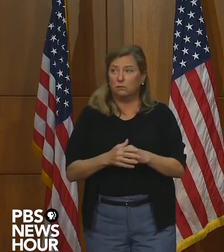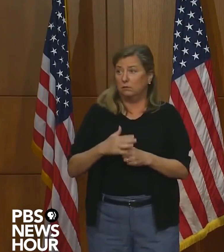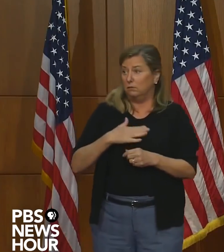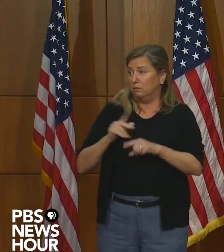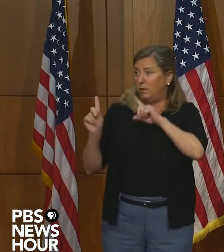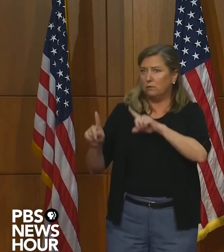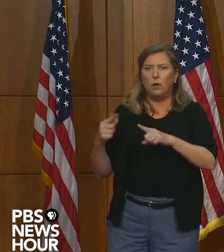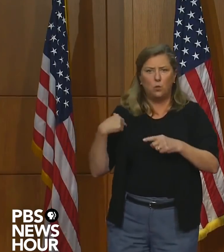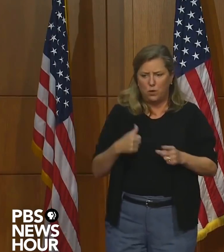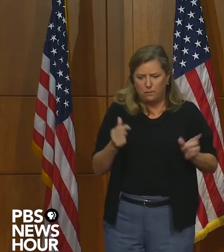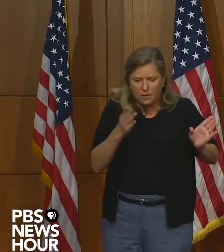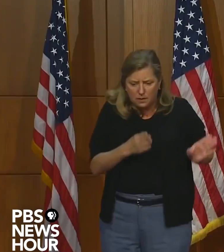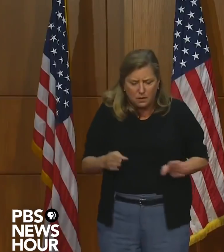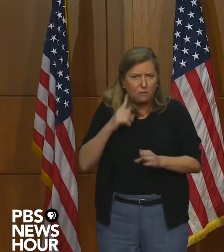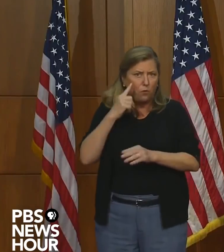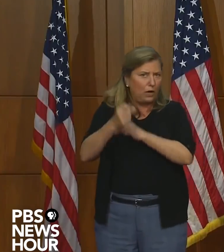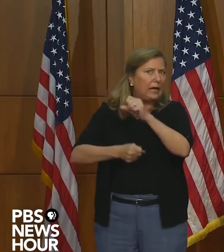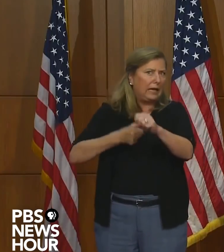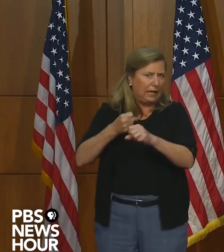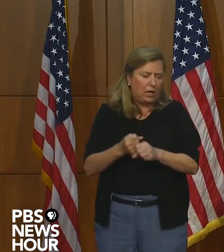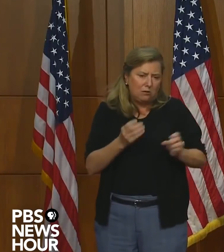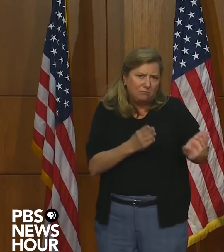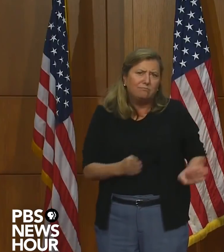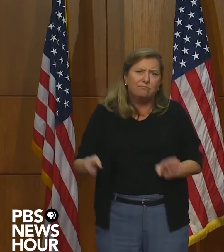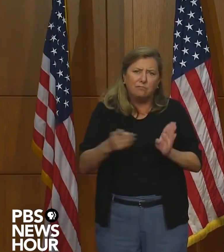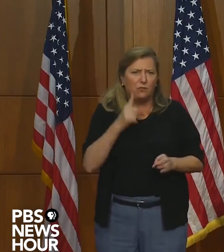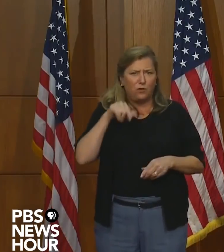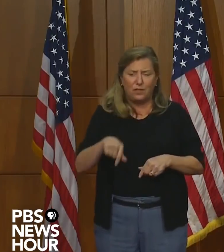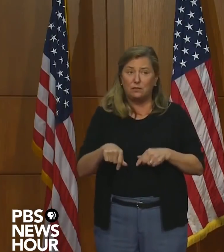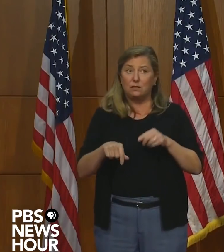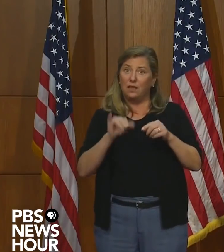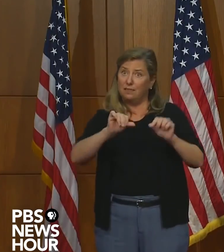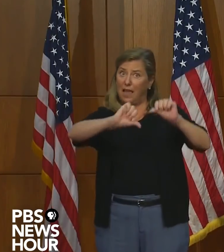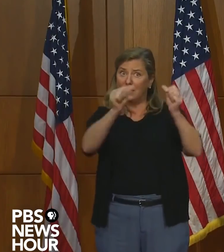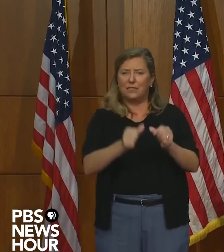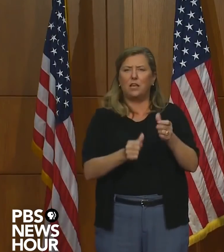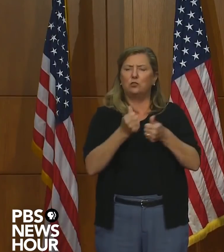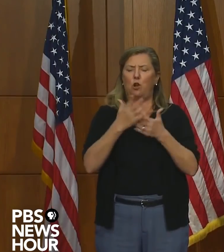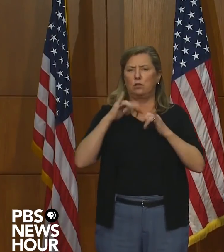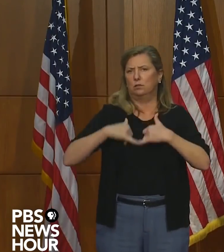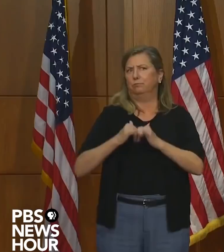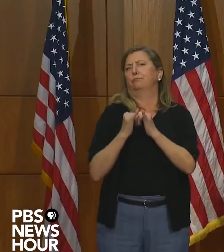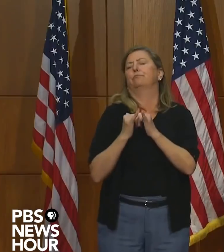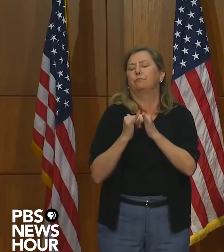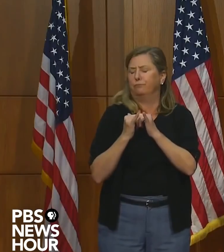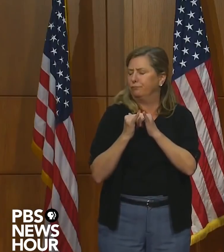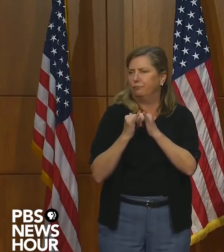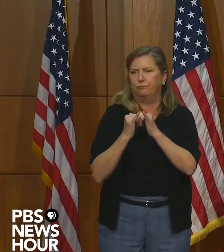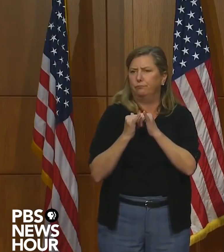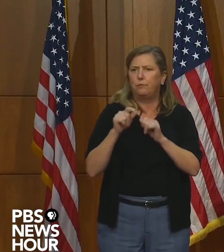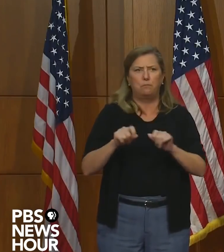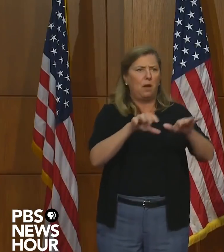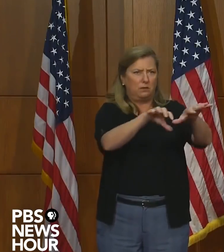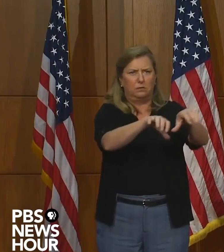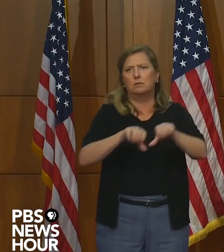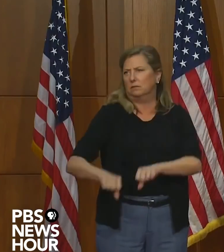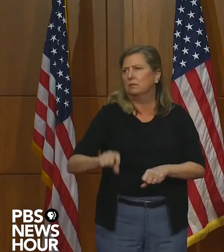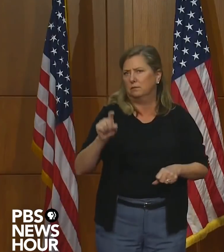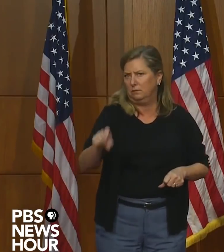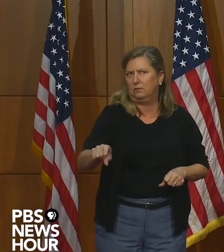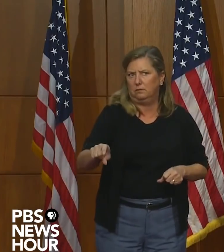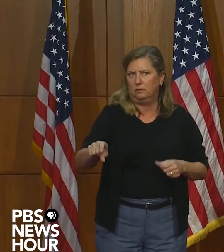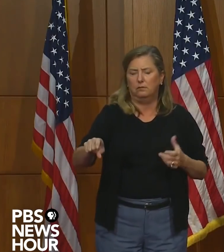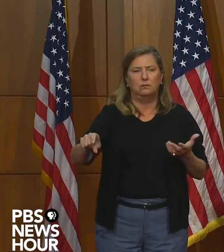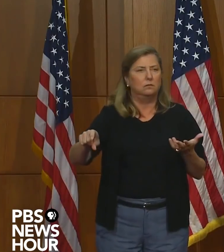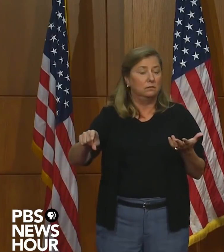been preparing for this for a year. Um, this is a, a statue that is divisive. Um, it needs to come down, uh, and